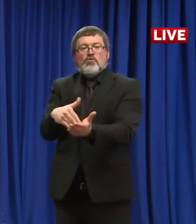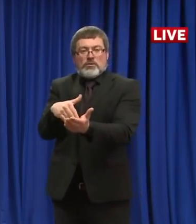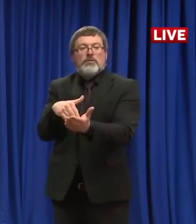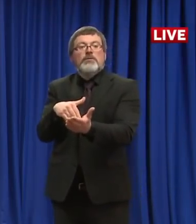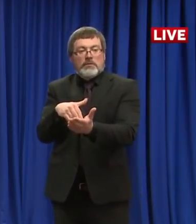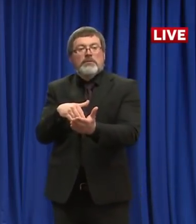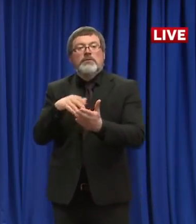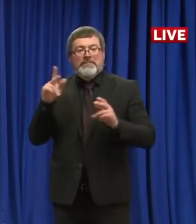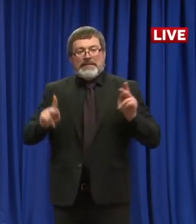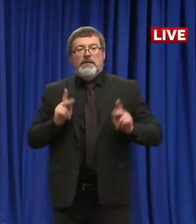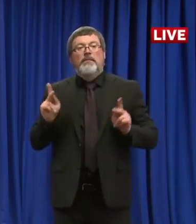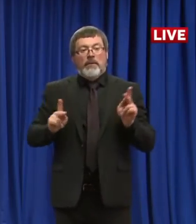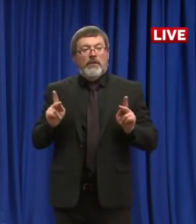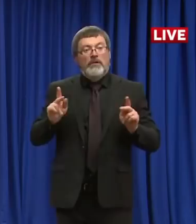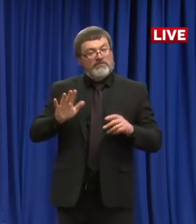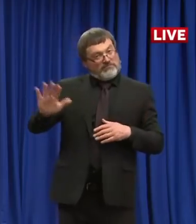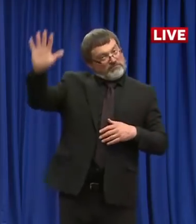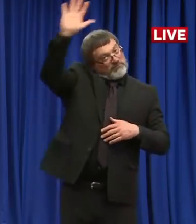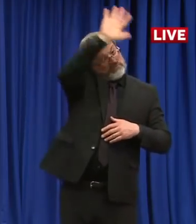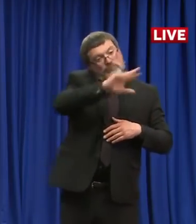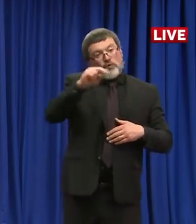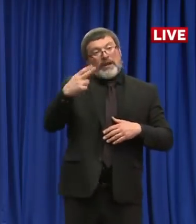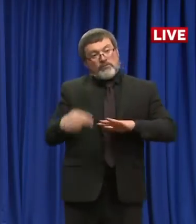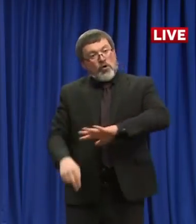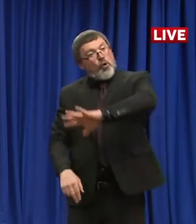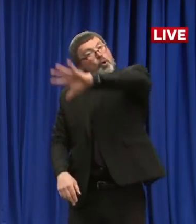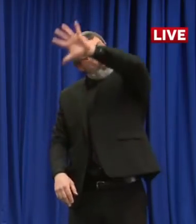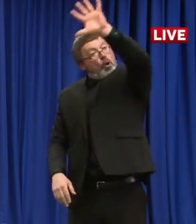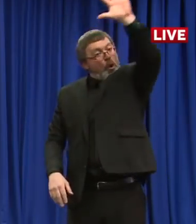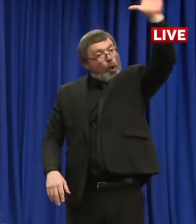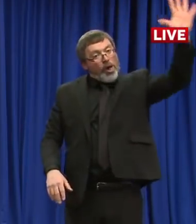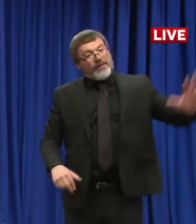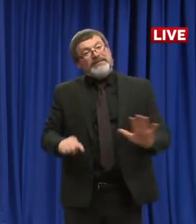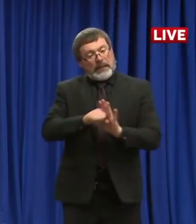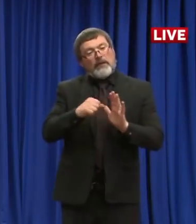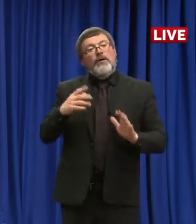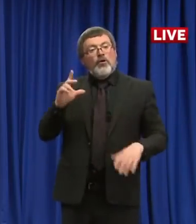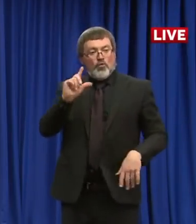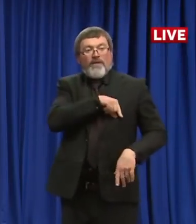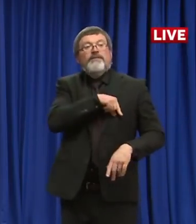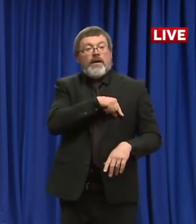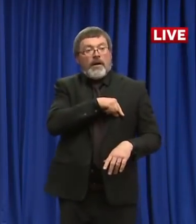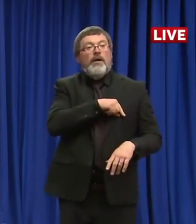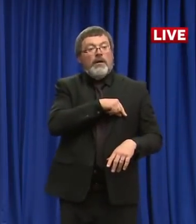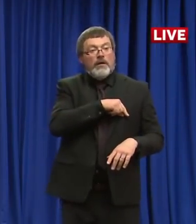for the $300 a week stipend that, again, providers can start applying for as early as tomorrow.